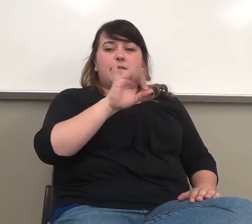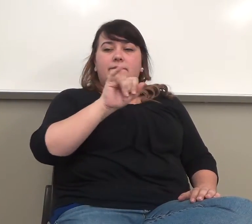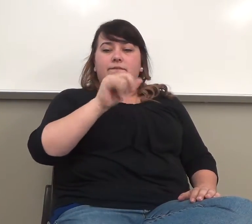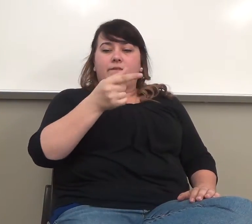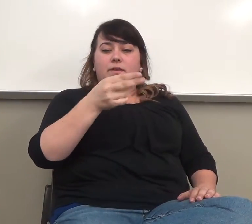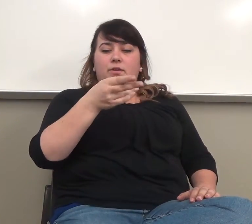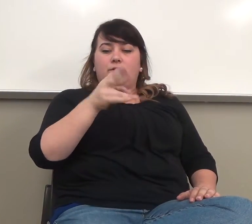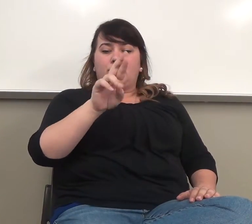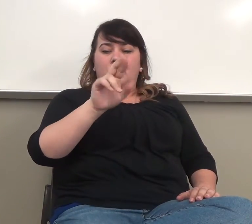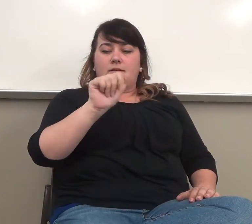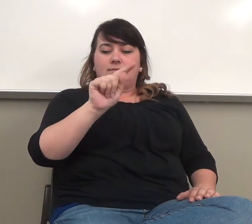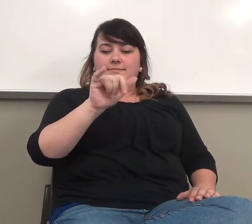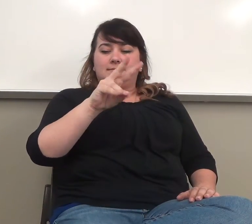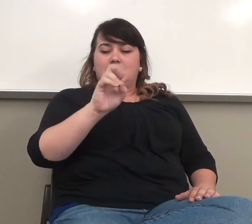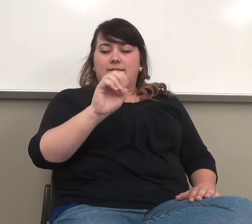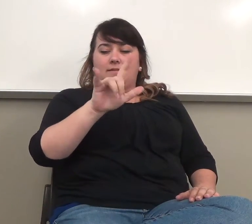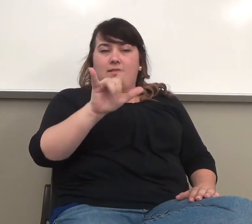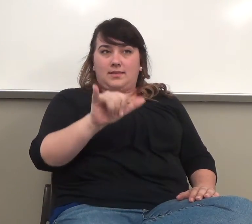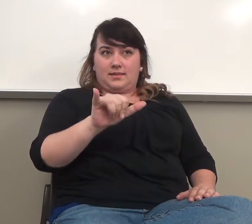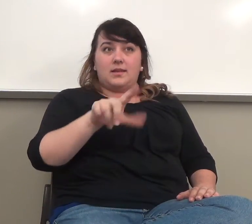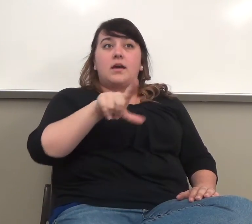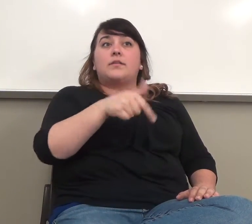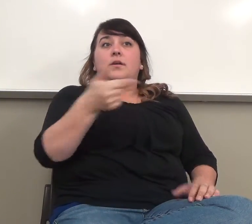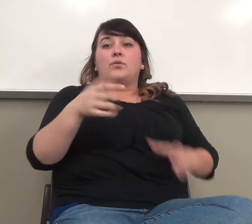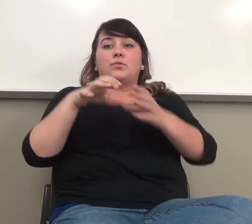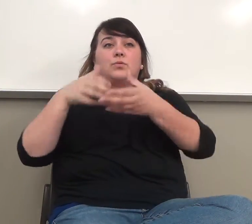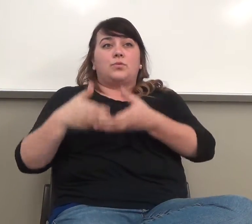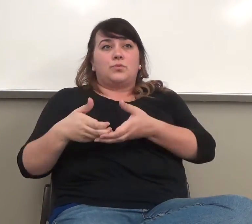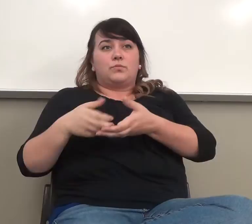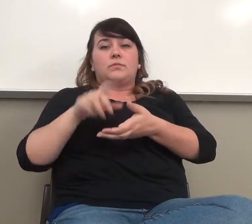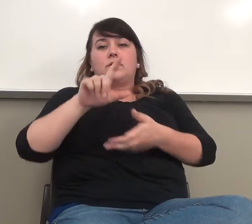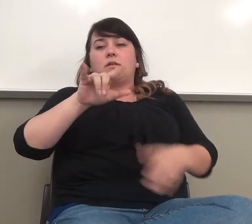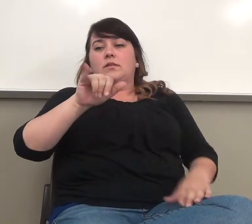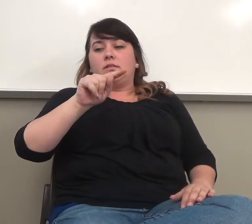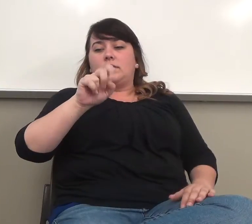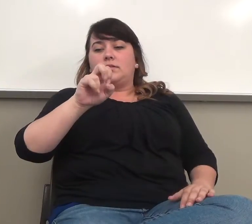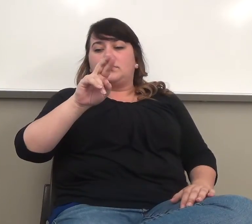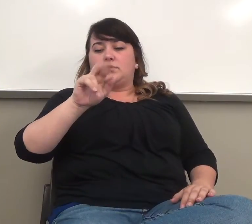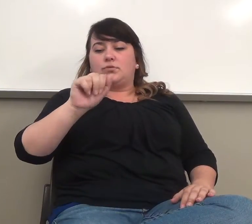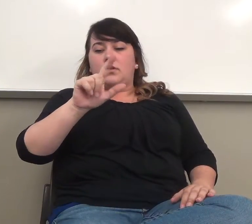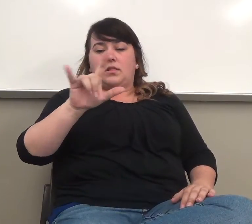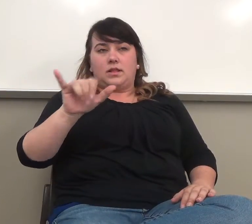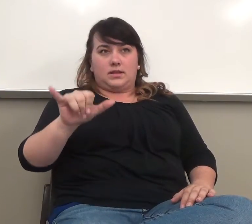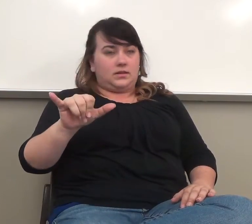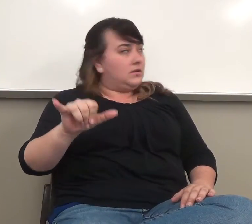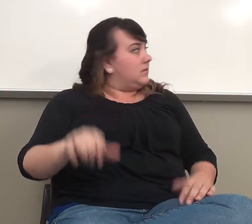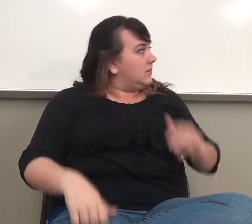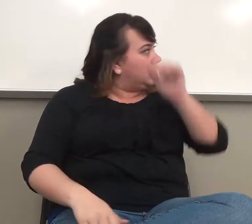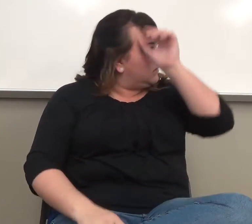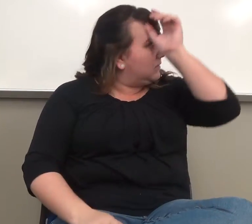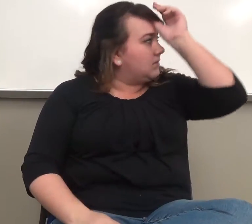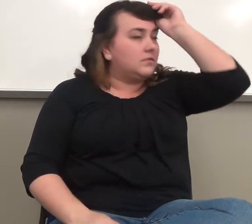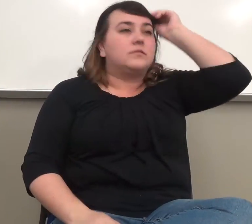people read the prompt literally.